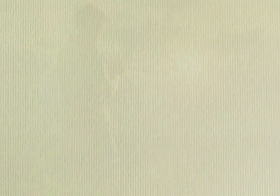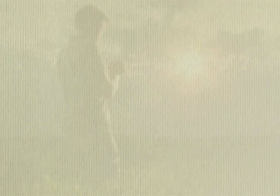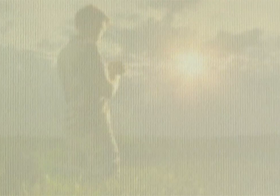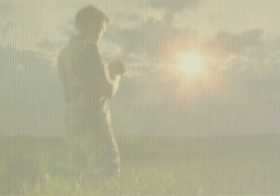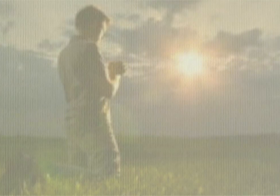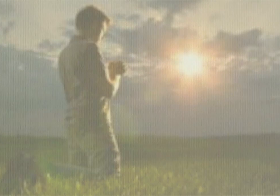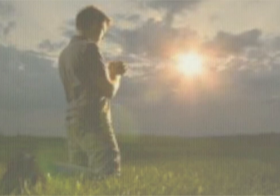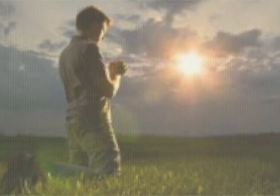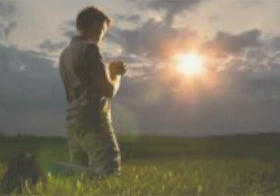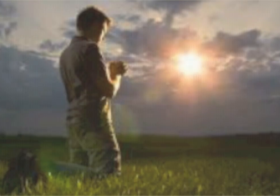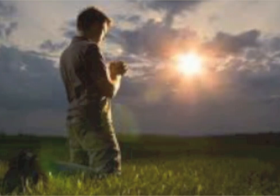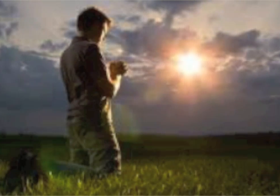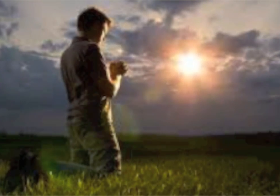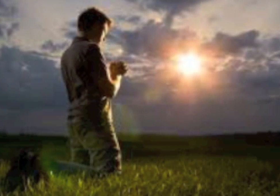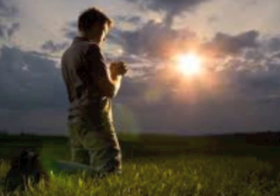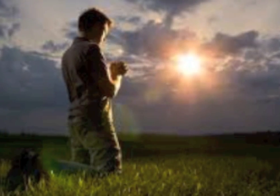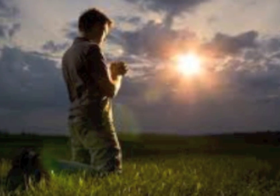Don't expect if you're not willing to ask.